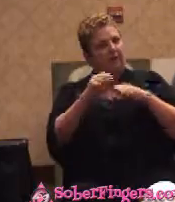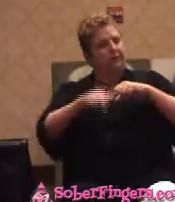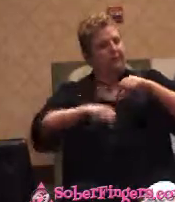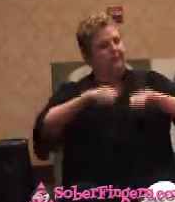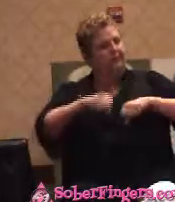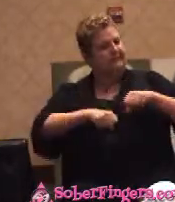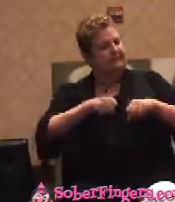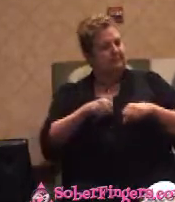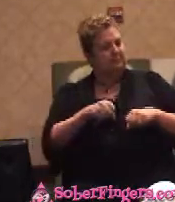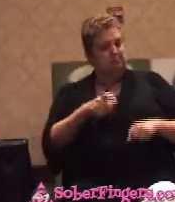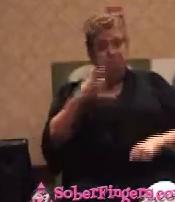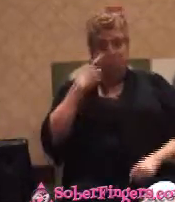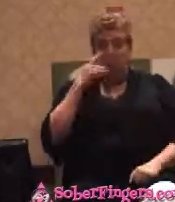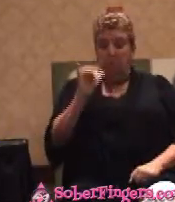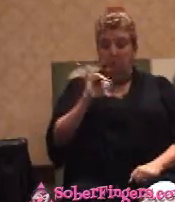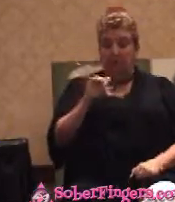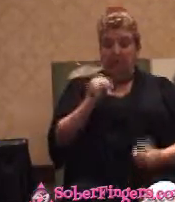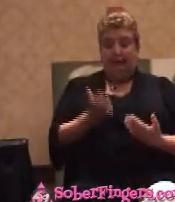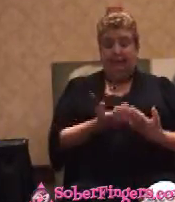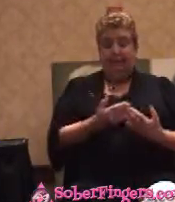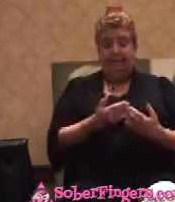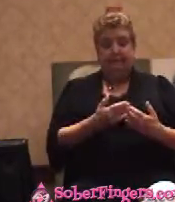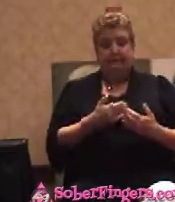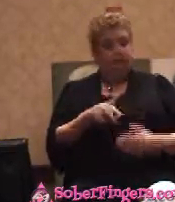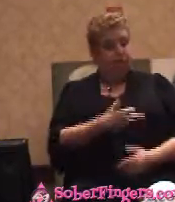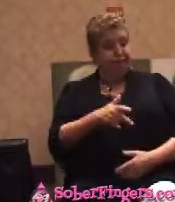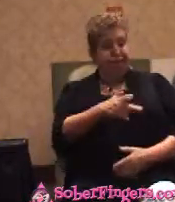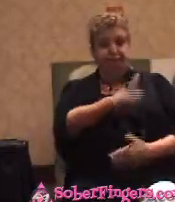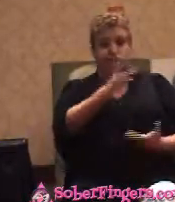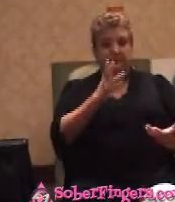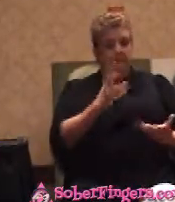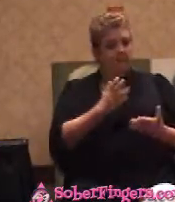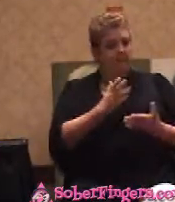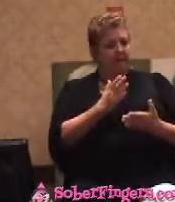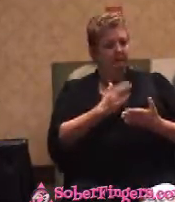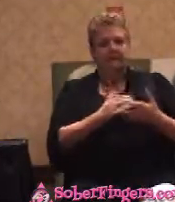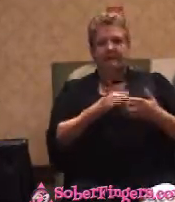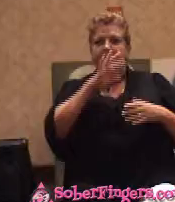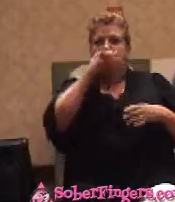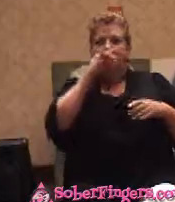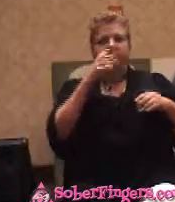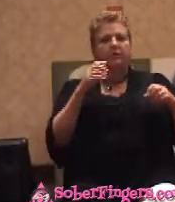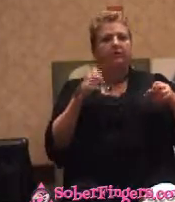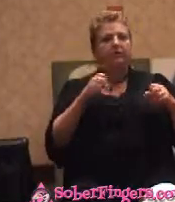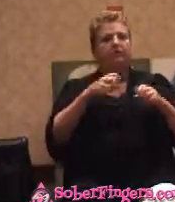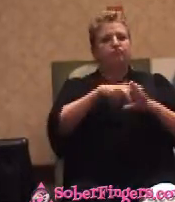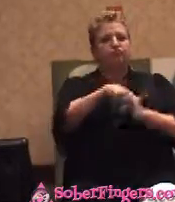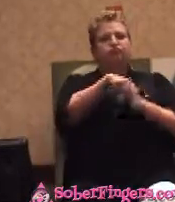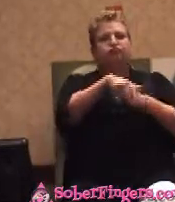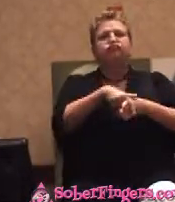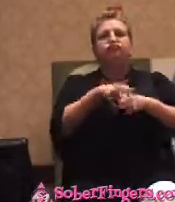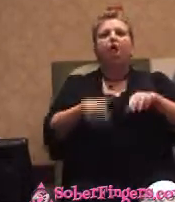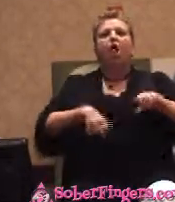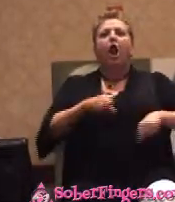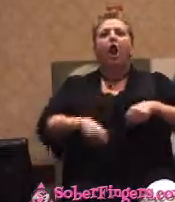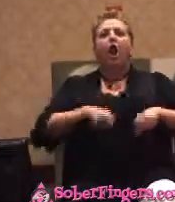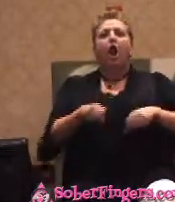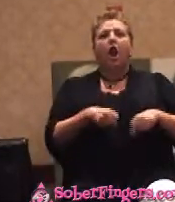It looked easy. It whizzed around. Some of them didn't hold on to my handlebars. They wrote it. Well, I started to mount the thing